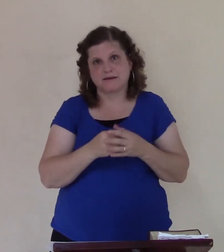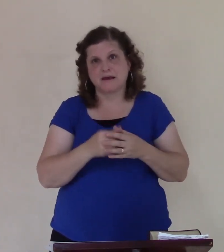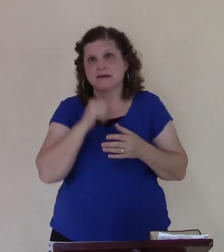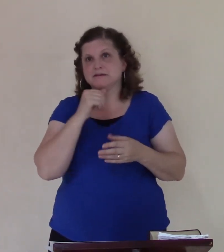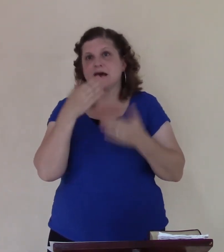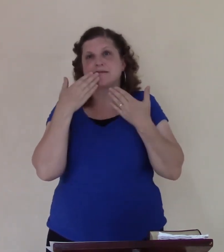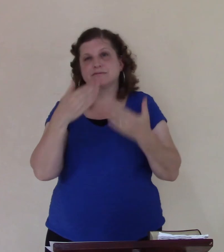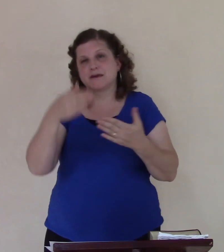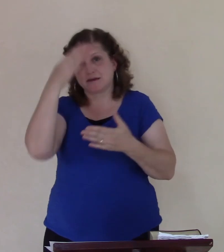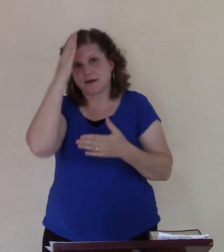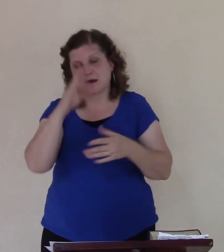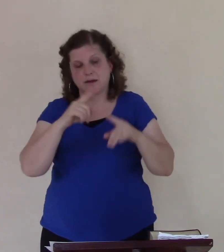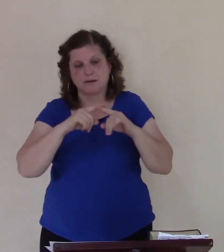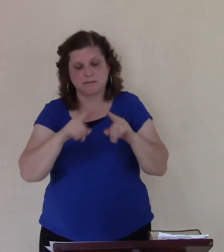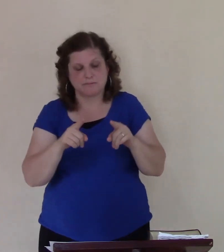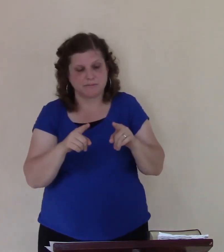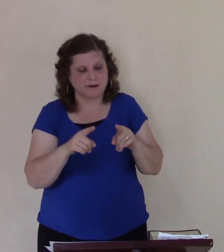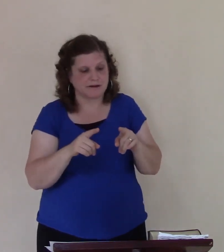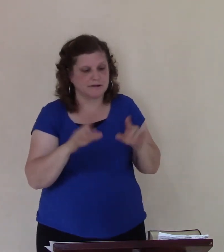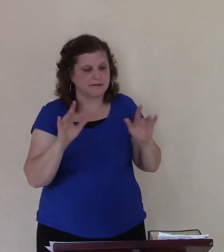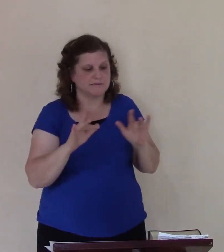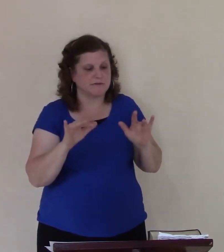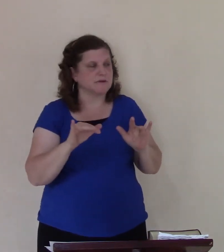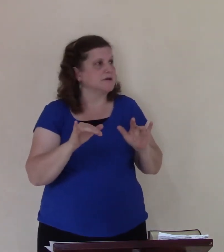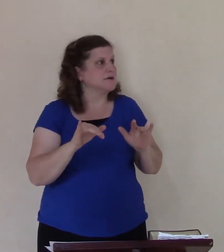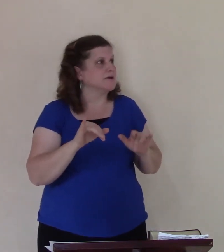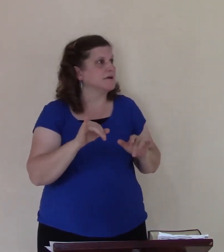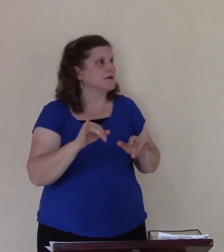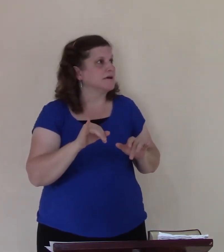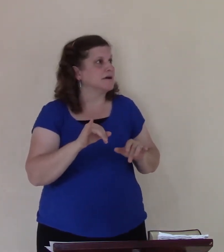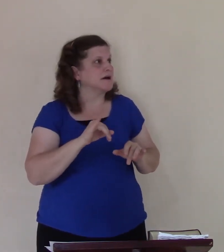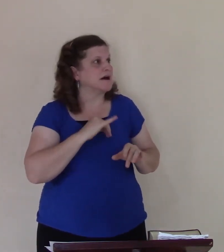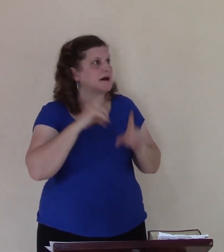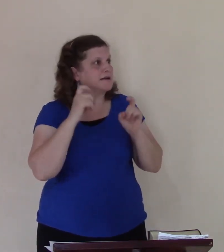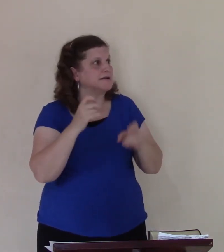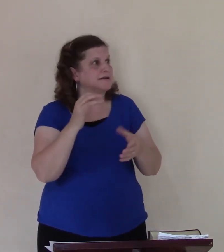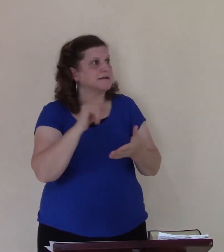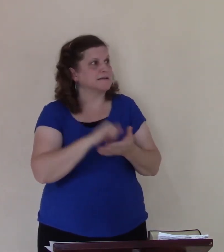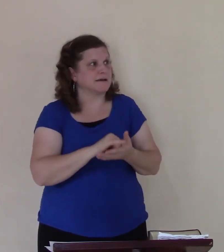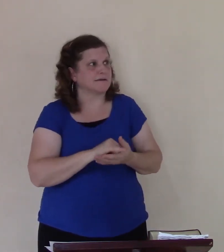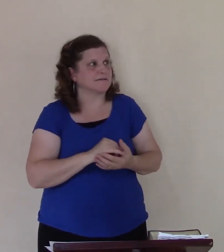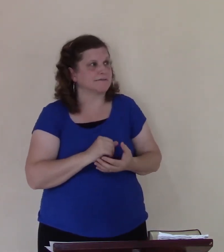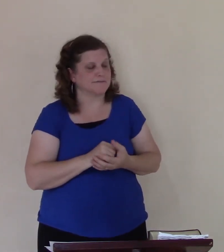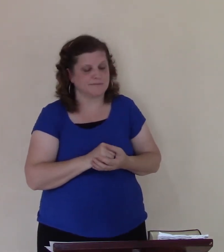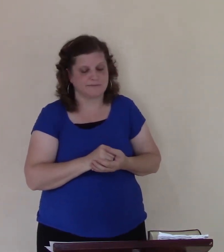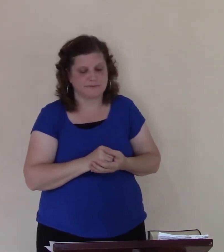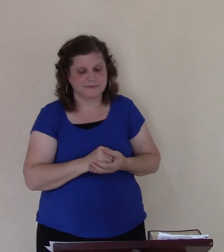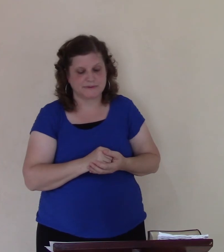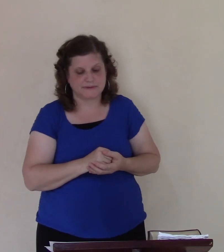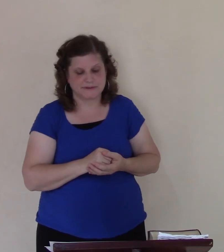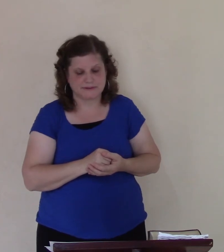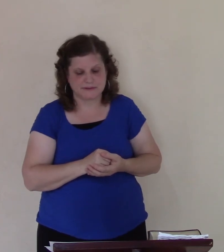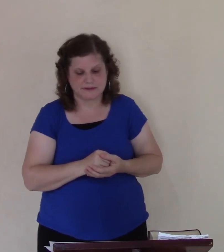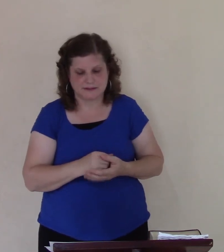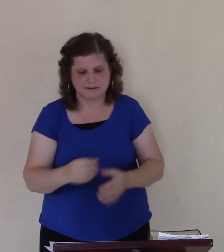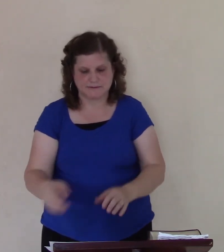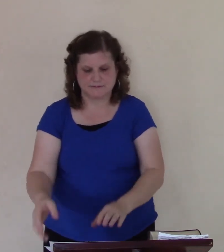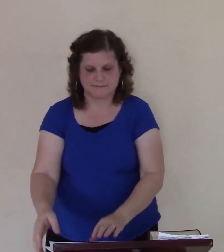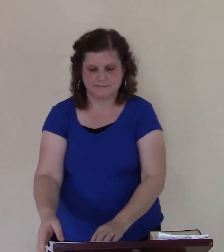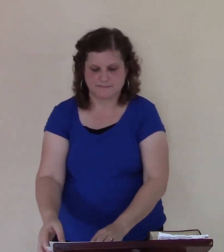like for about that you know sometimes we have certain expectations or